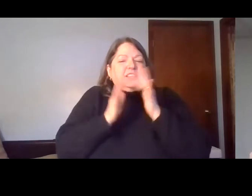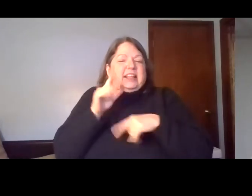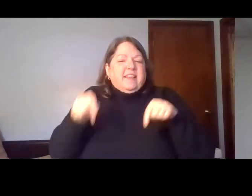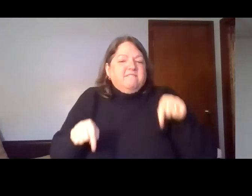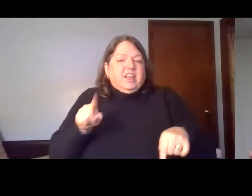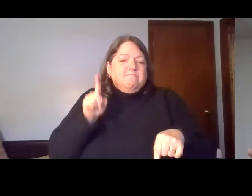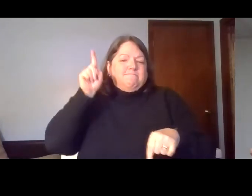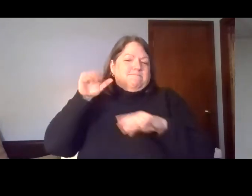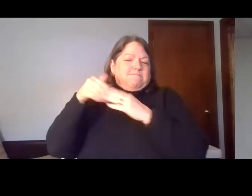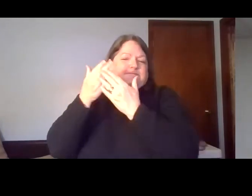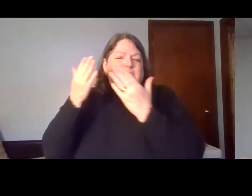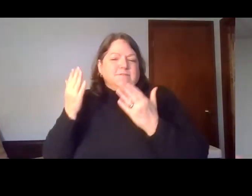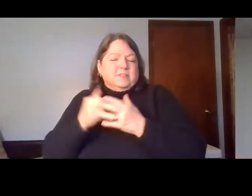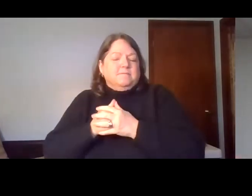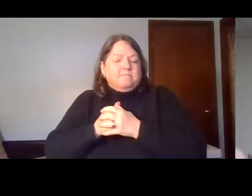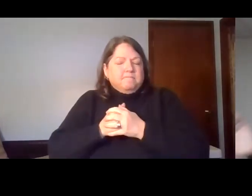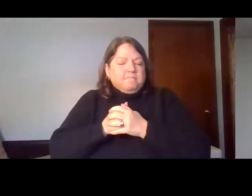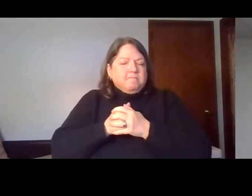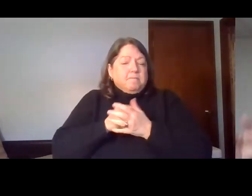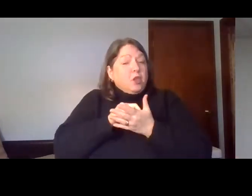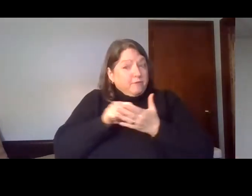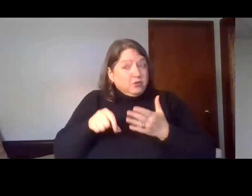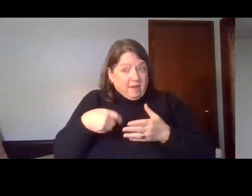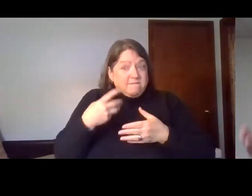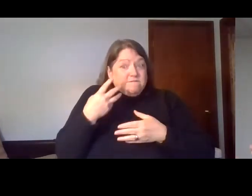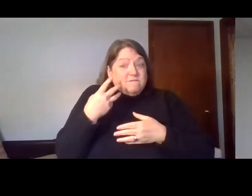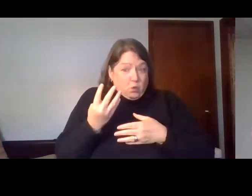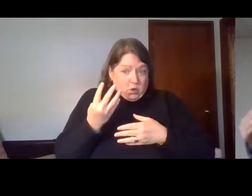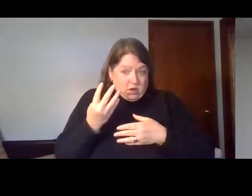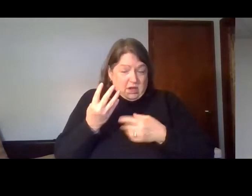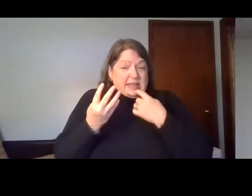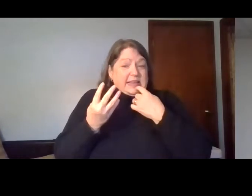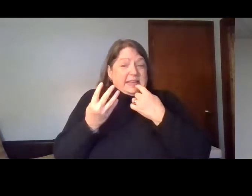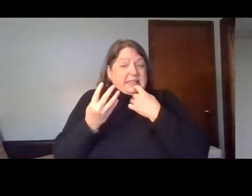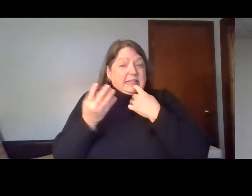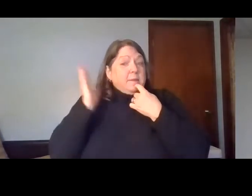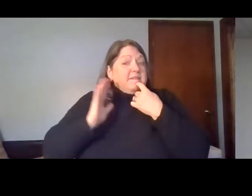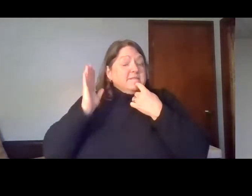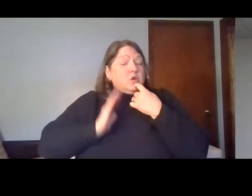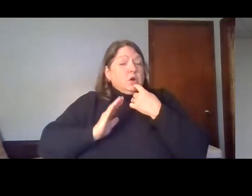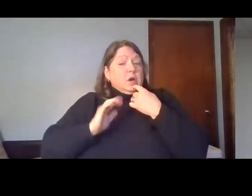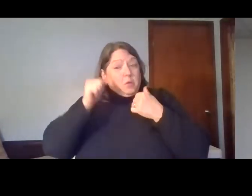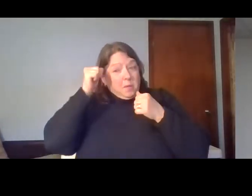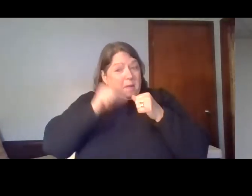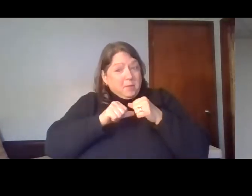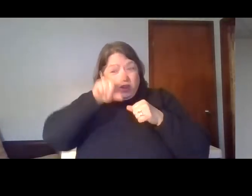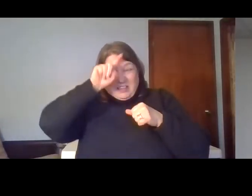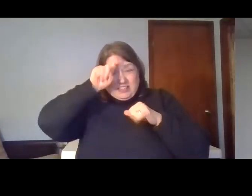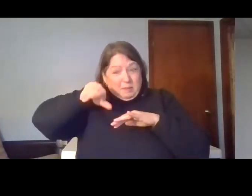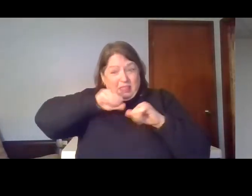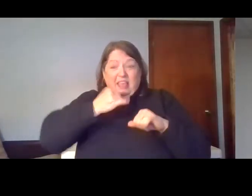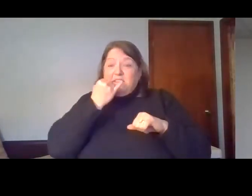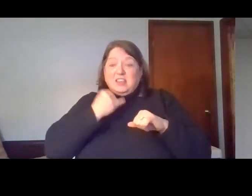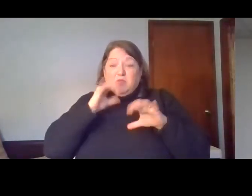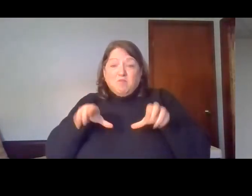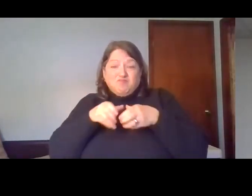verse 4. First of all, we see how the dividing of the Red Sea to enable the Israelites to leave the land of captivity.